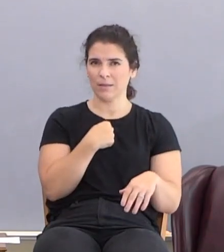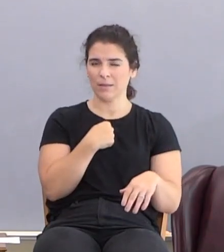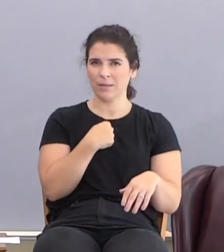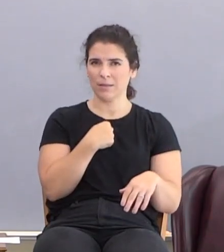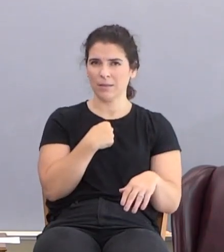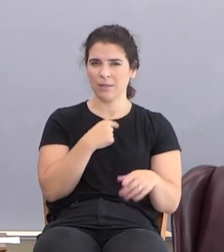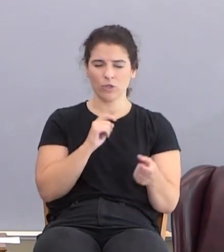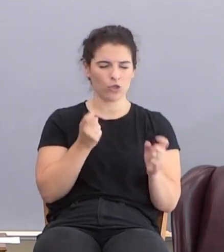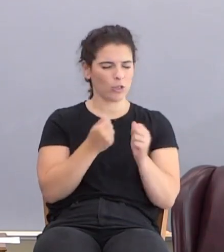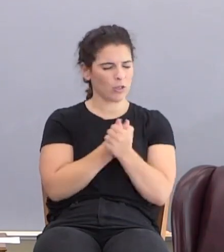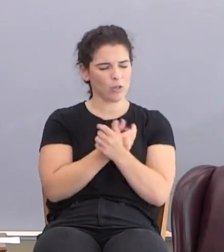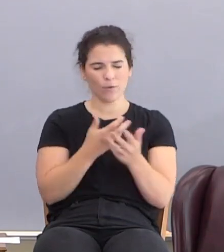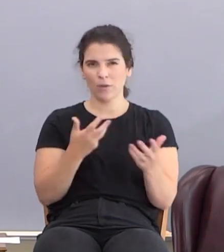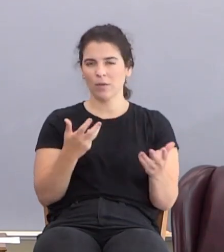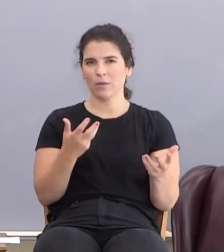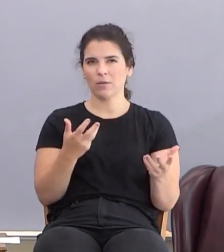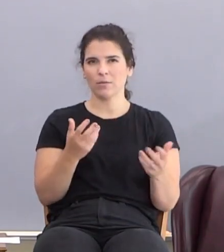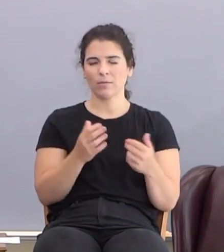Changed everything.